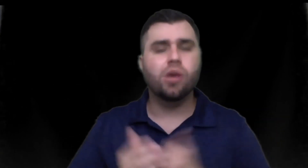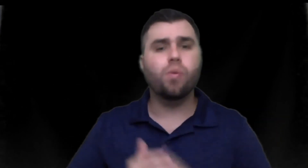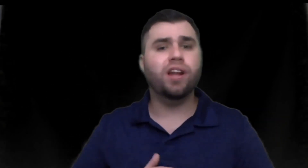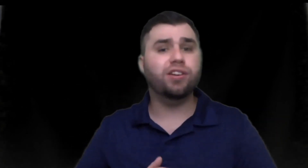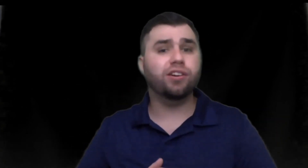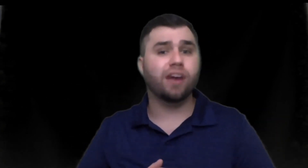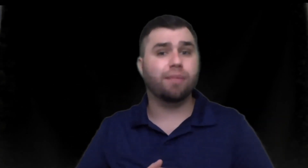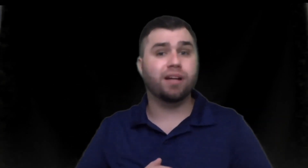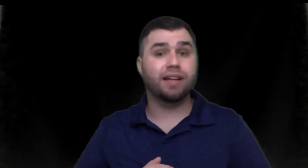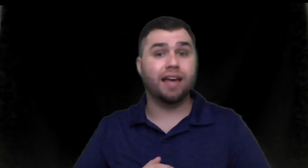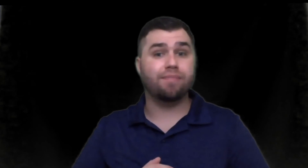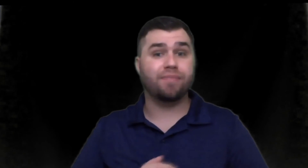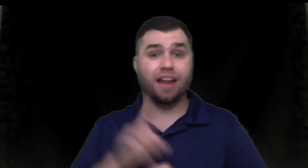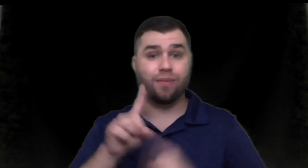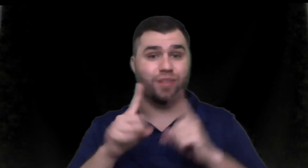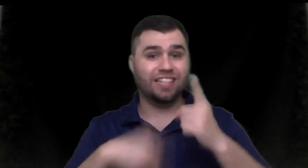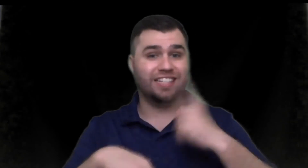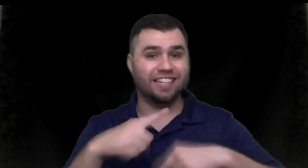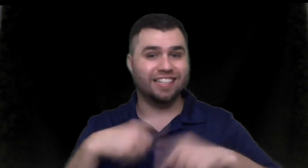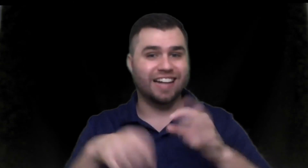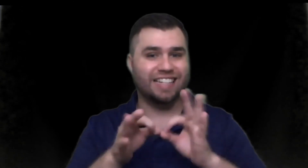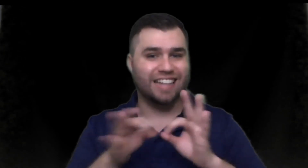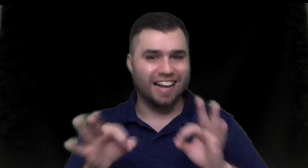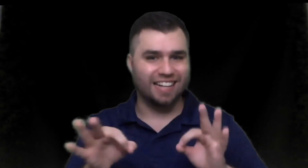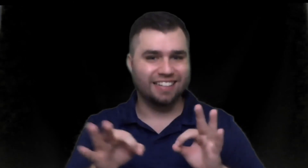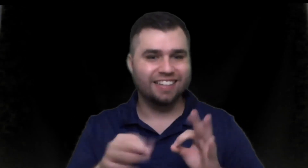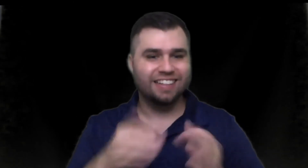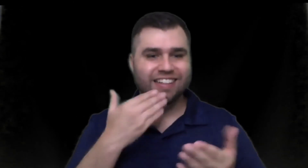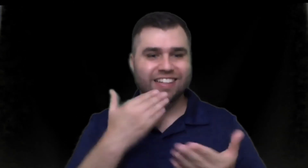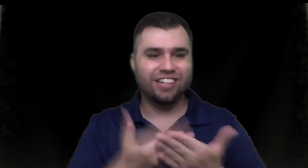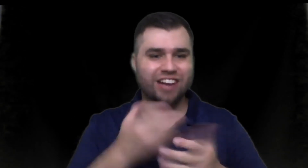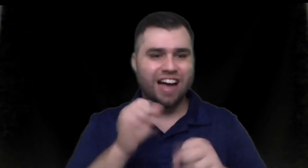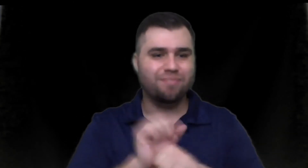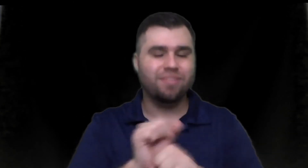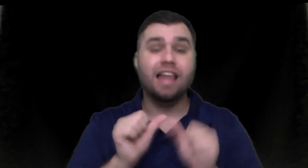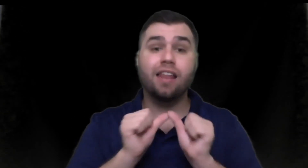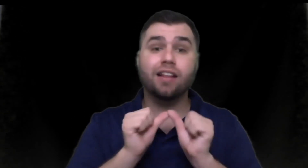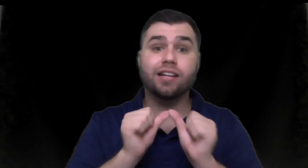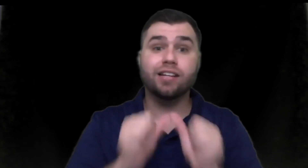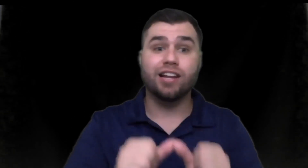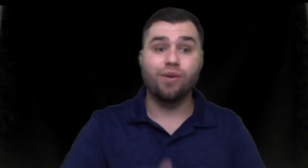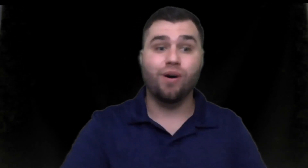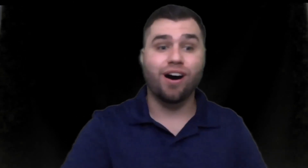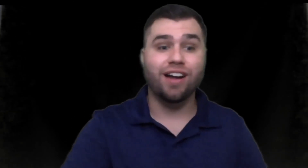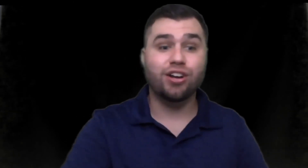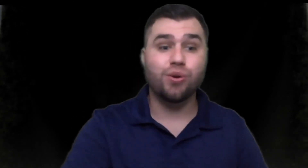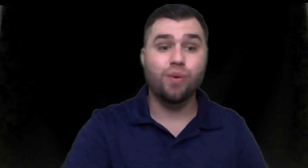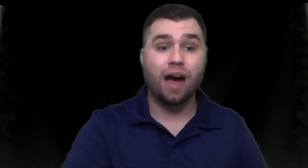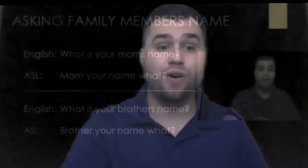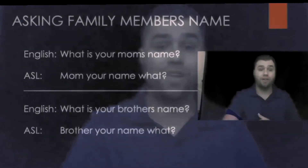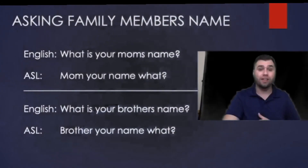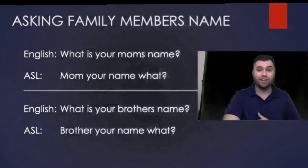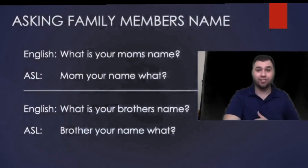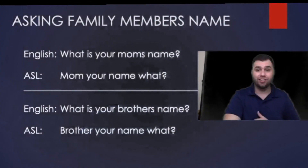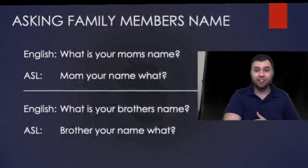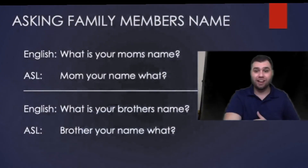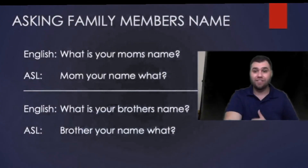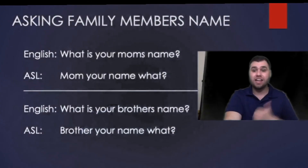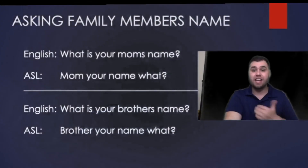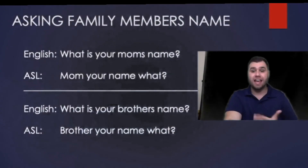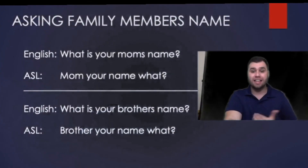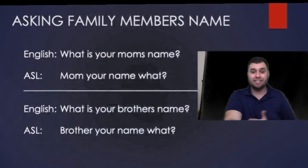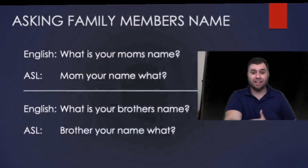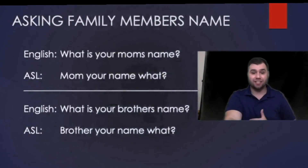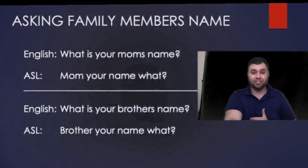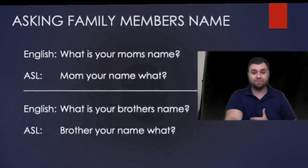so what is your grandpa's name that is what the sentence I find good job now let's continue on to our lecture of the